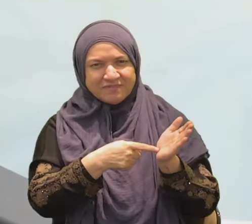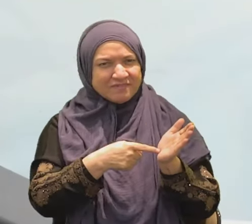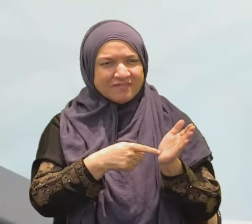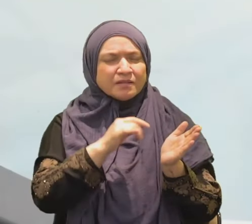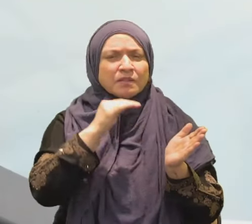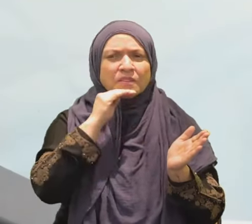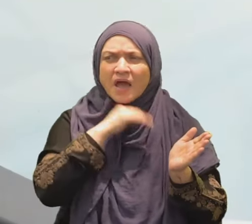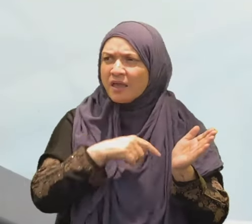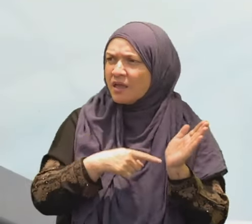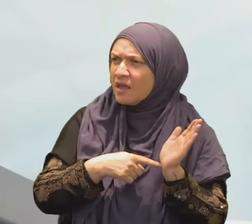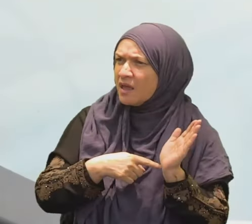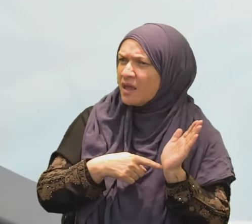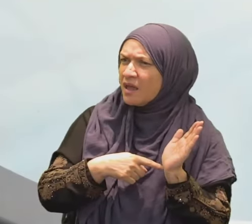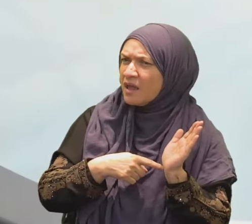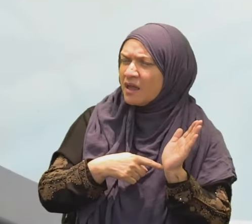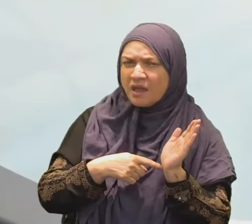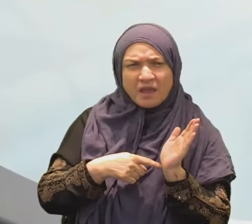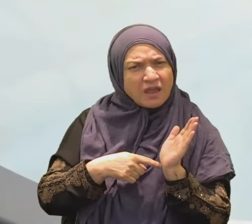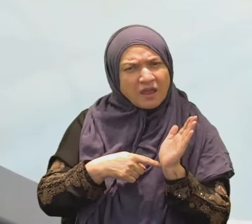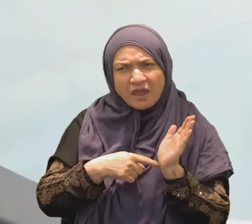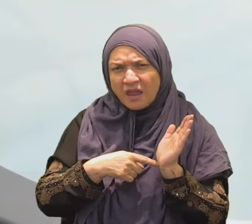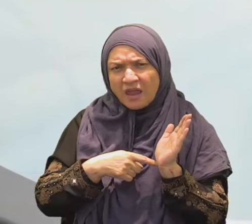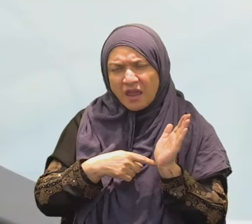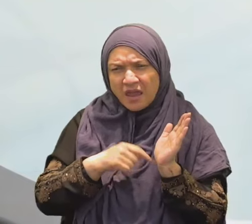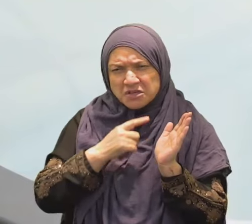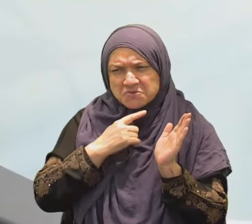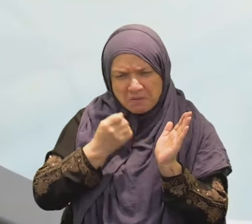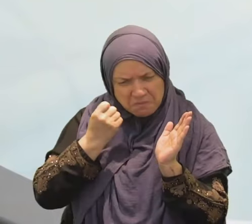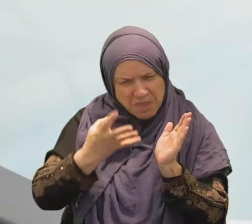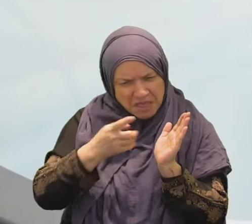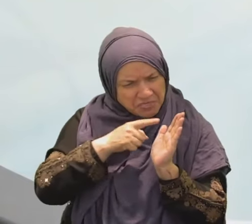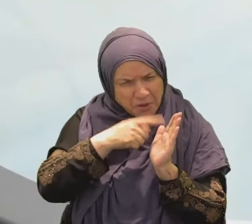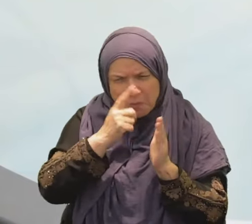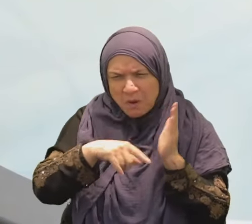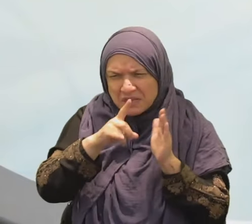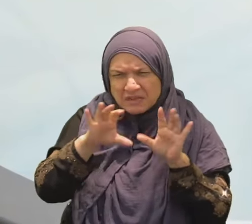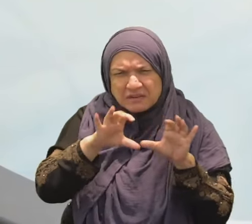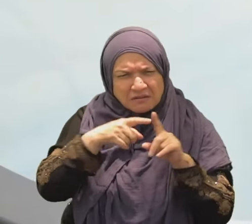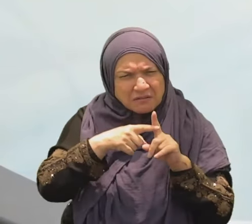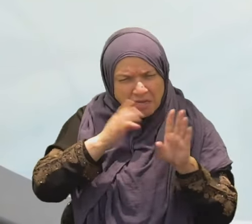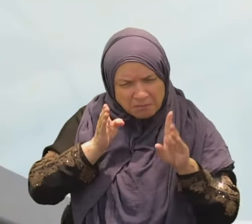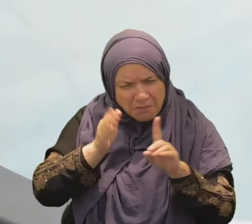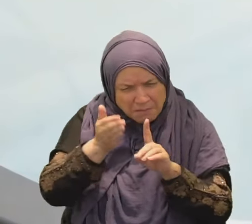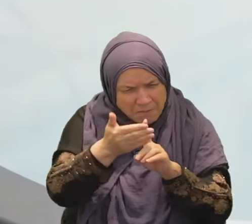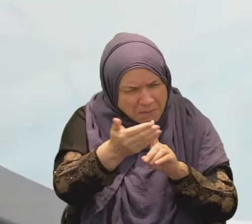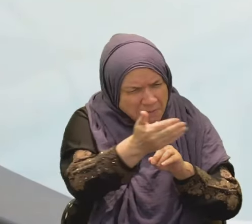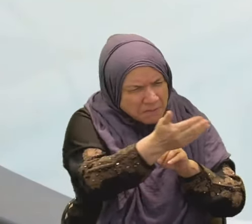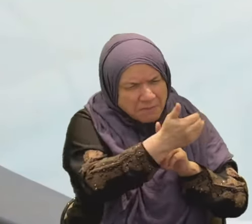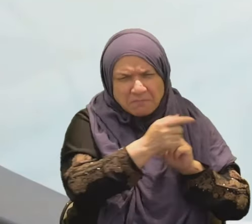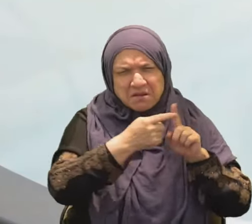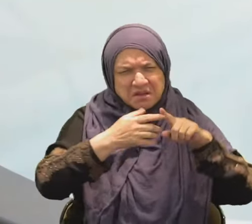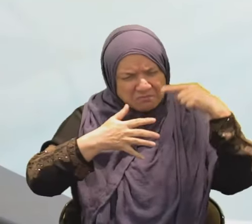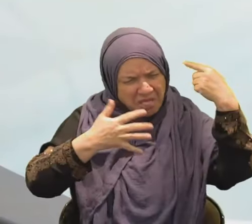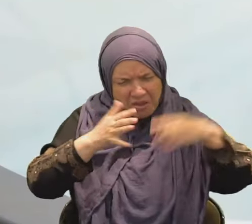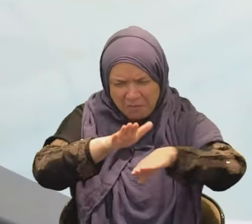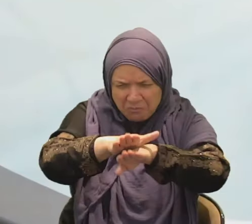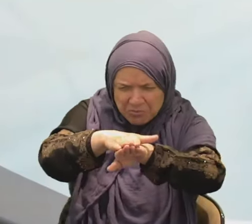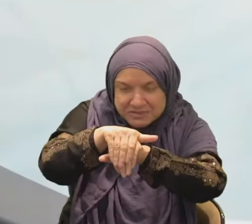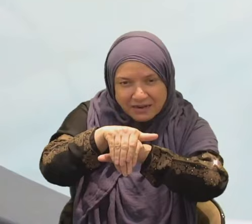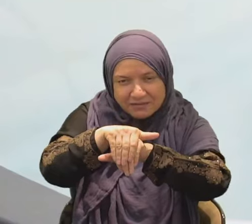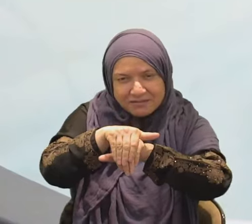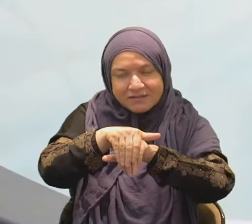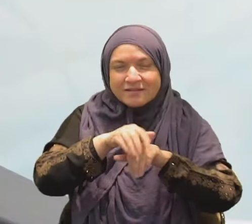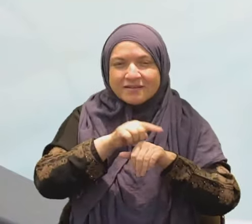This is the hypocrisy, to say the least. That's why I'm saying Western moral values are crumbling. Not even crumbling.